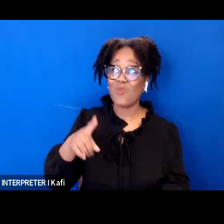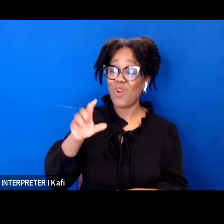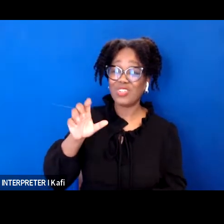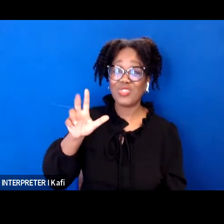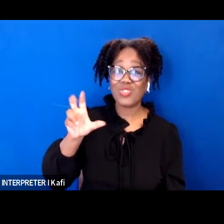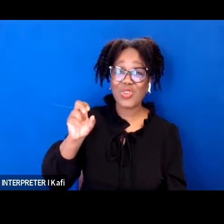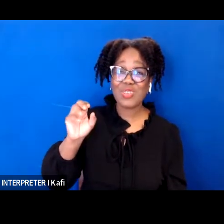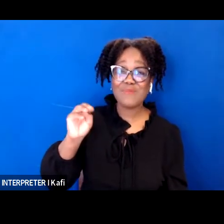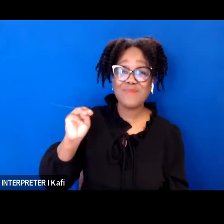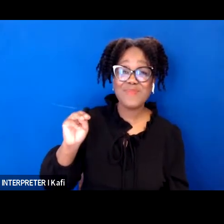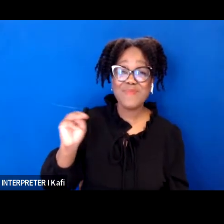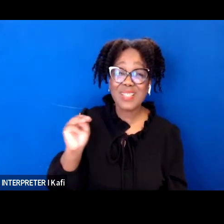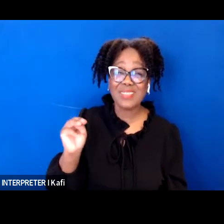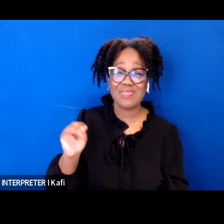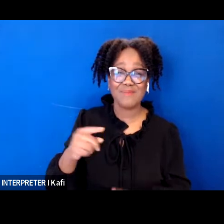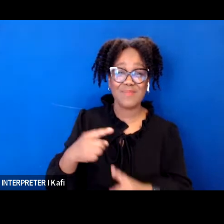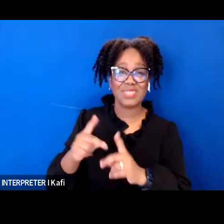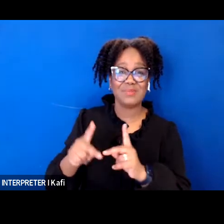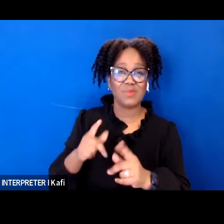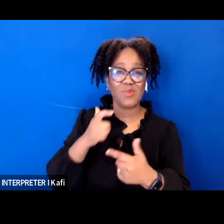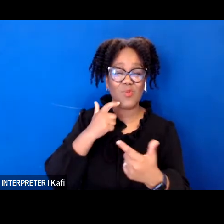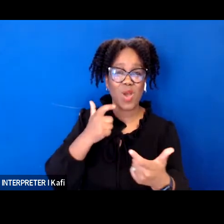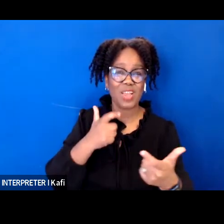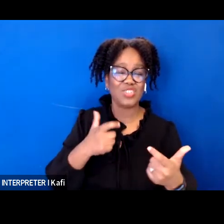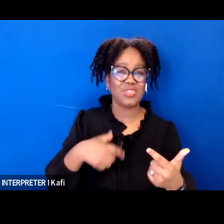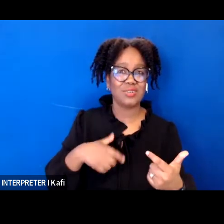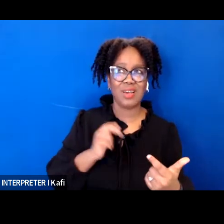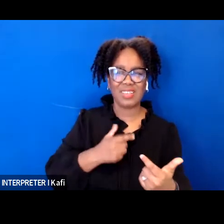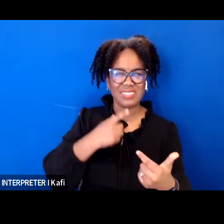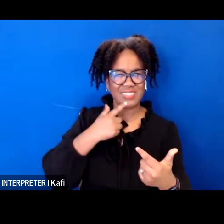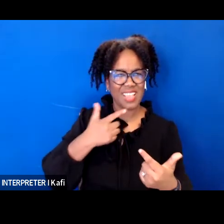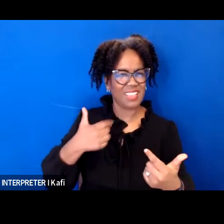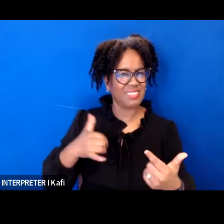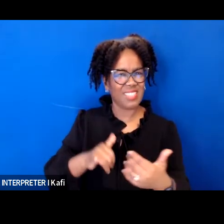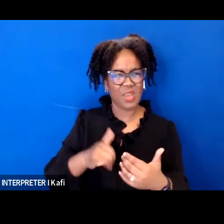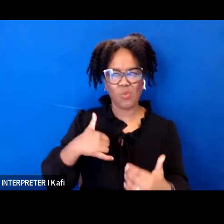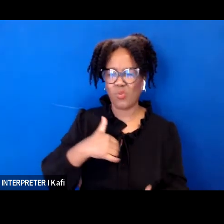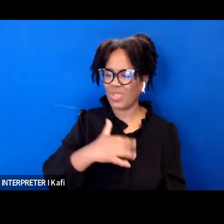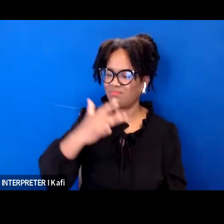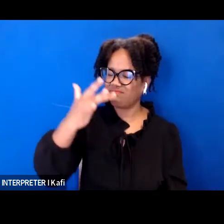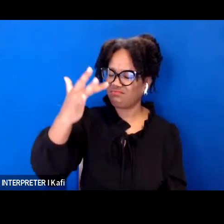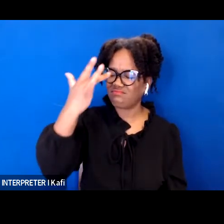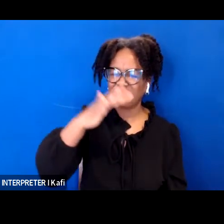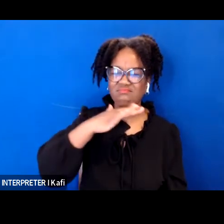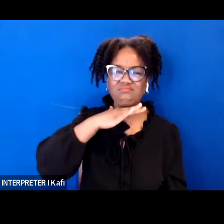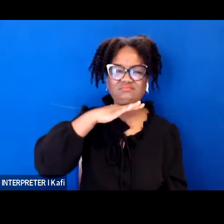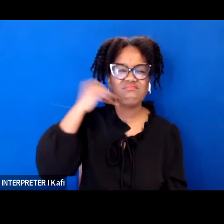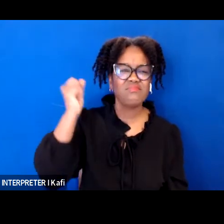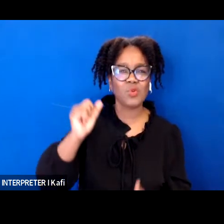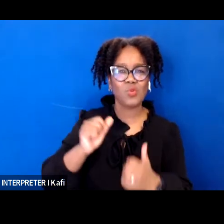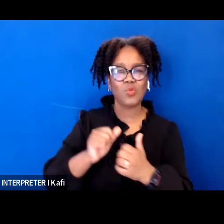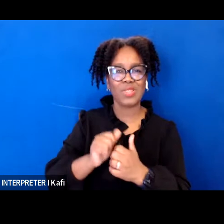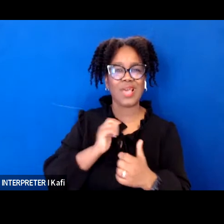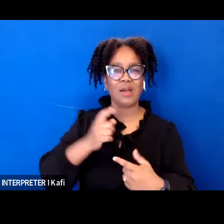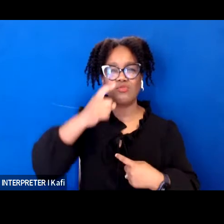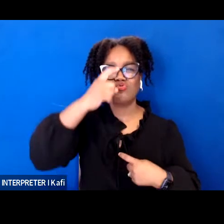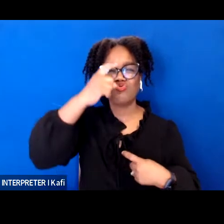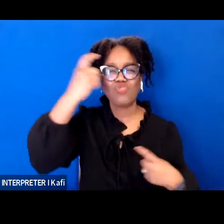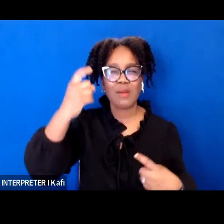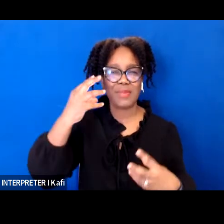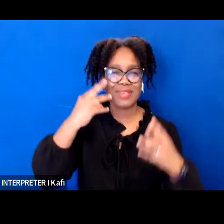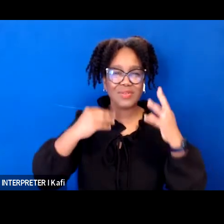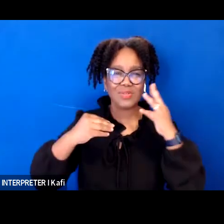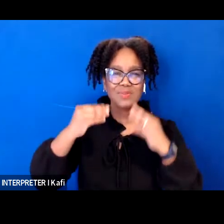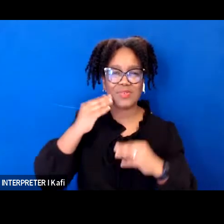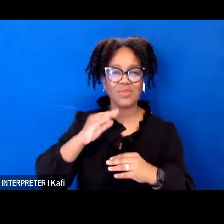the trauma that comes along with our advocacy amongst black women in our disability community and we and all that we have to